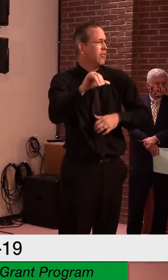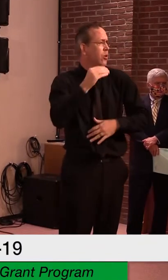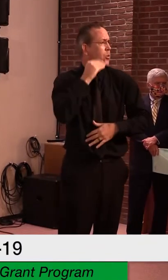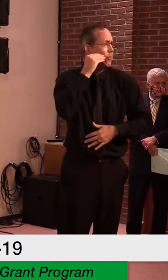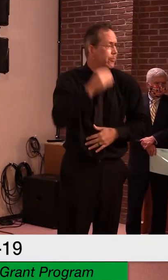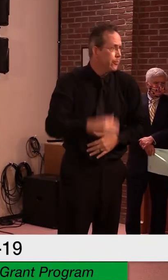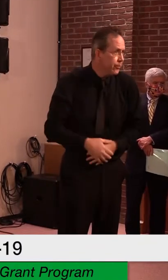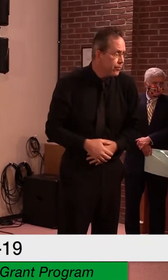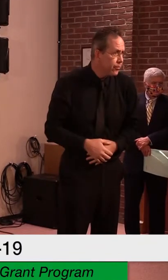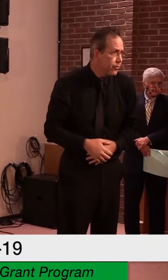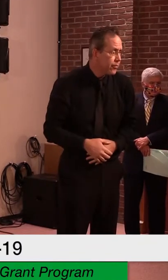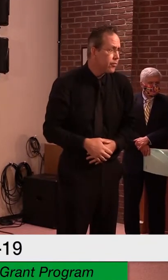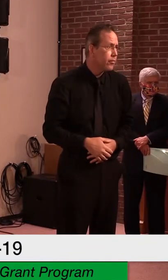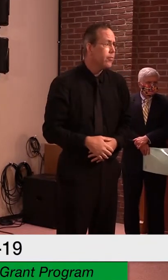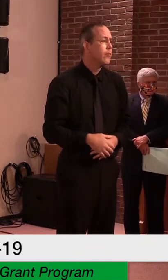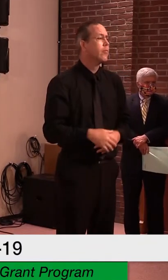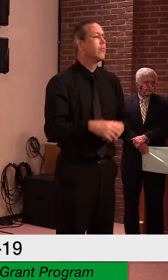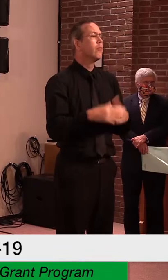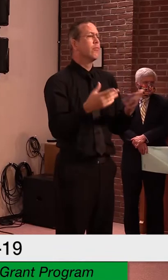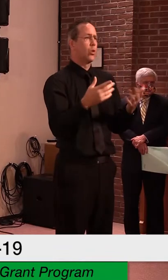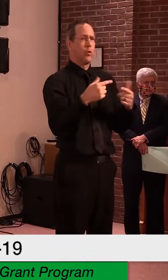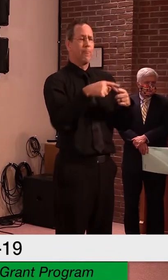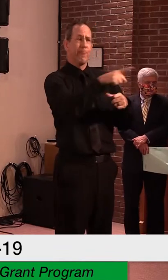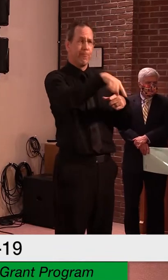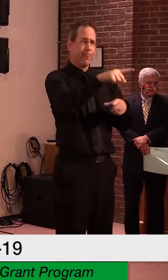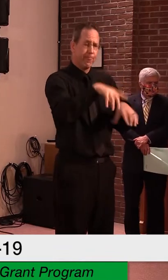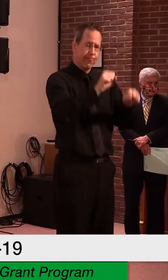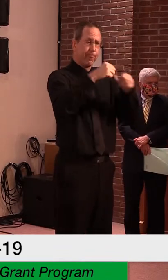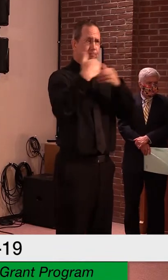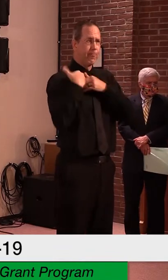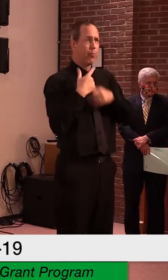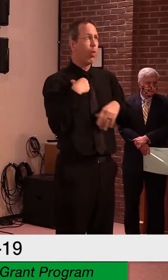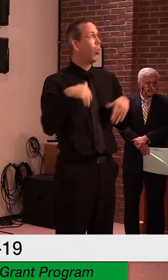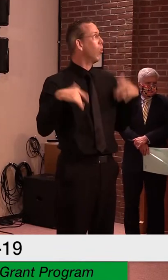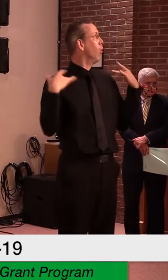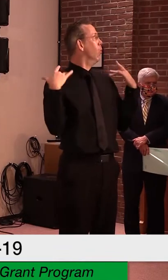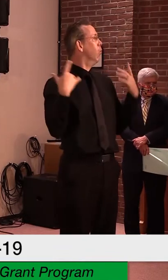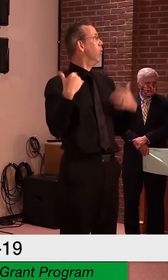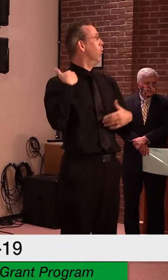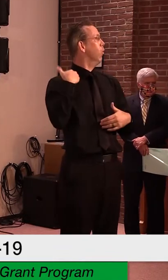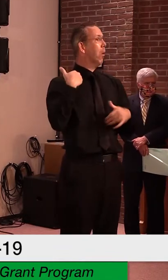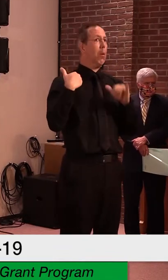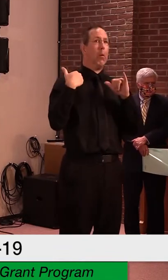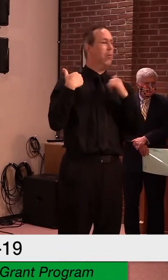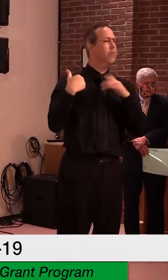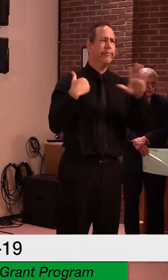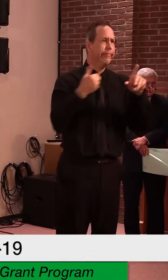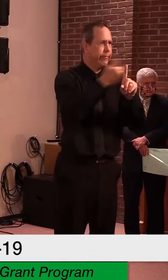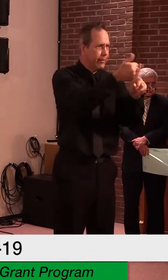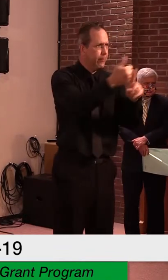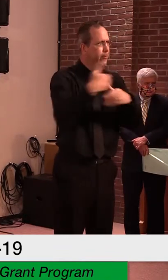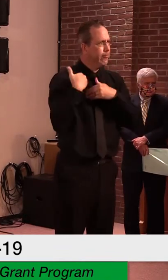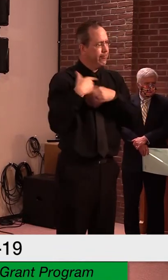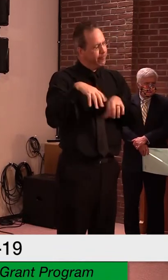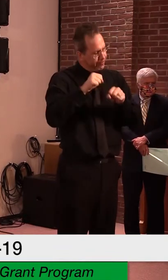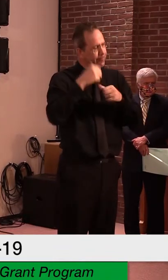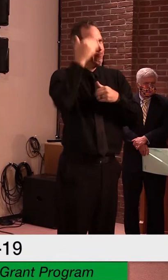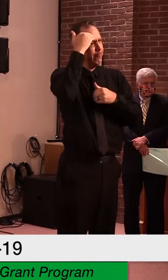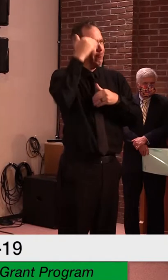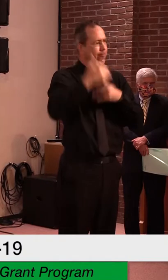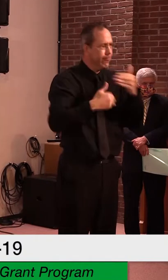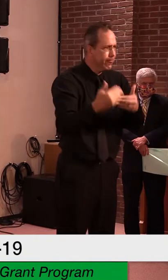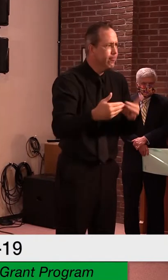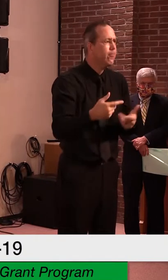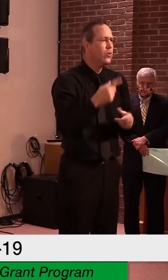Taking personal responsibility is the best way to keep this in check. Protect our health care system. Save